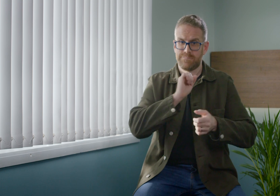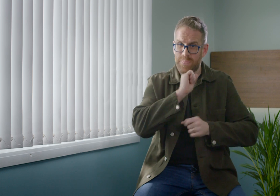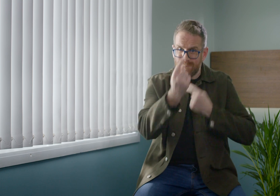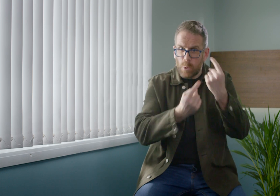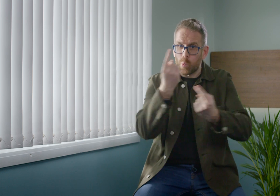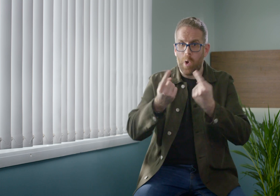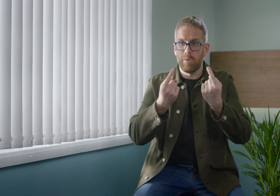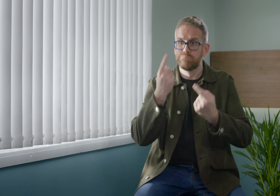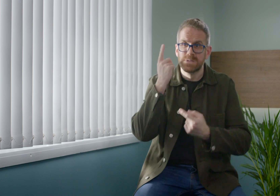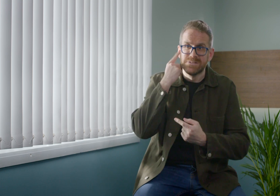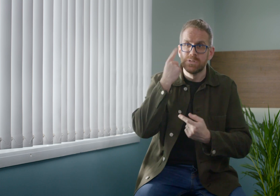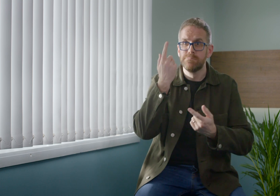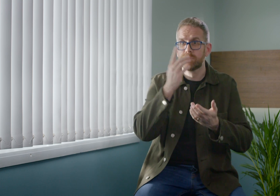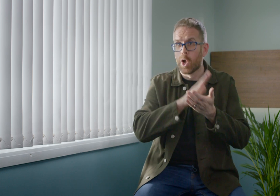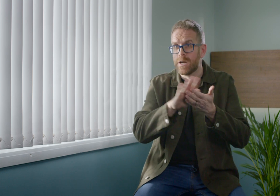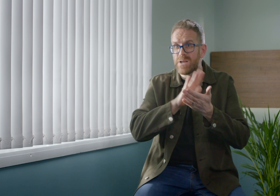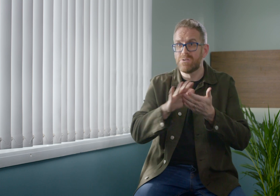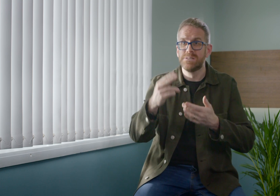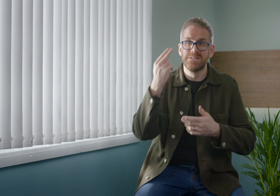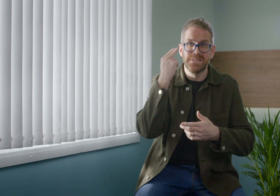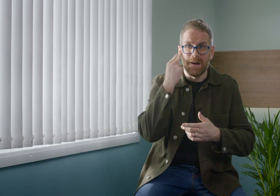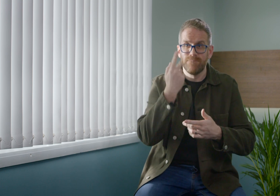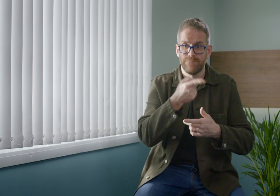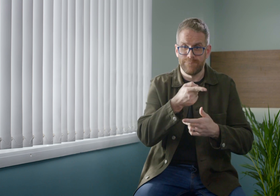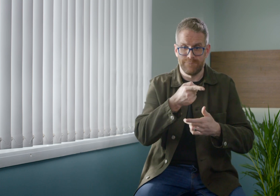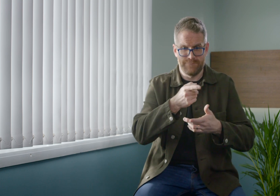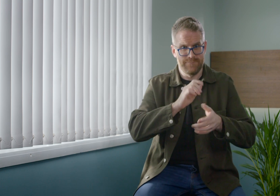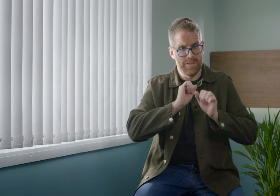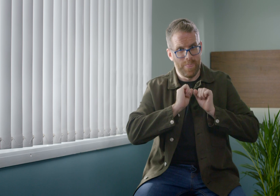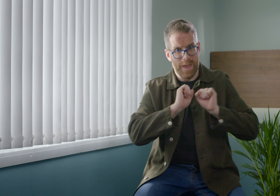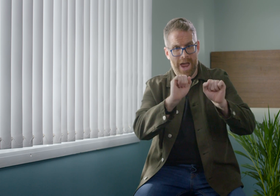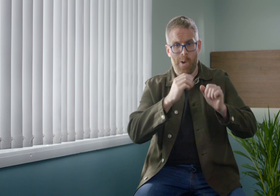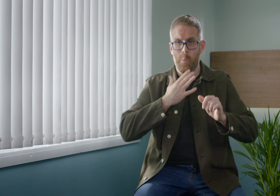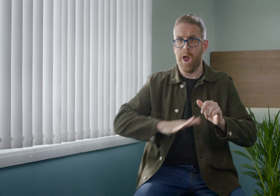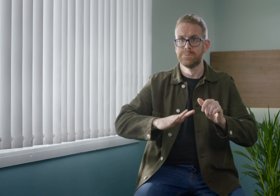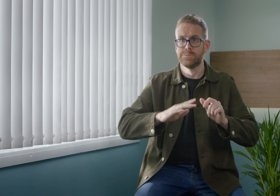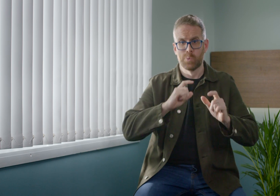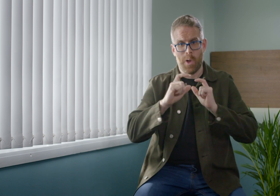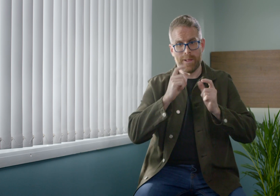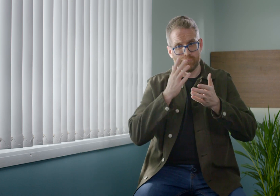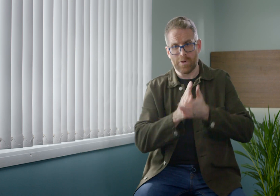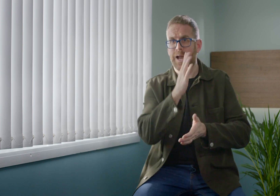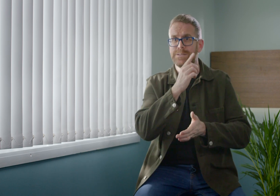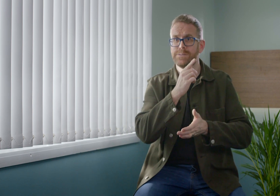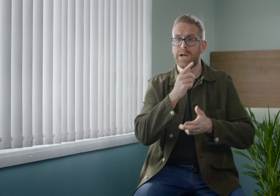they're hearing, hard of hearing or deaf, to be able to communicate in the language of their choice,